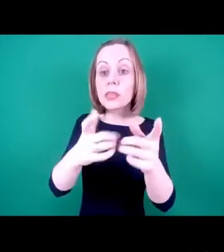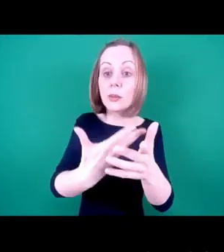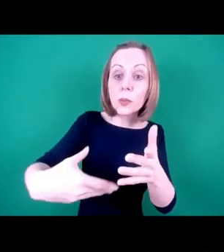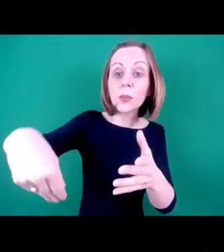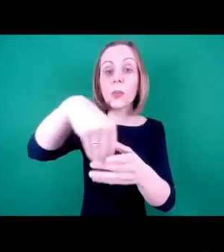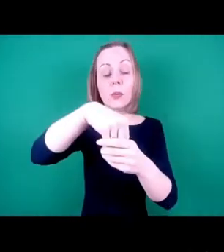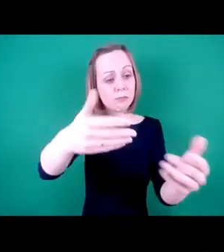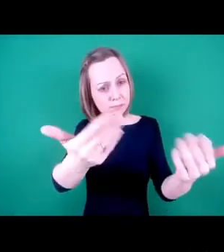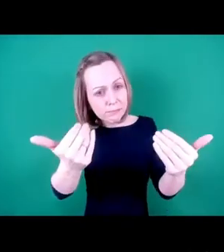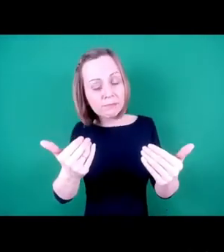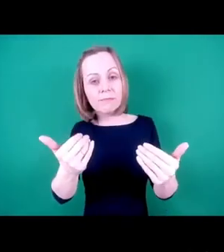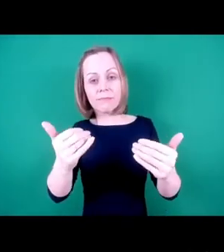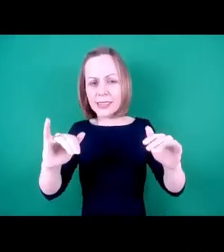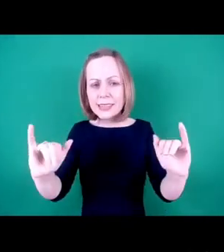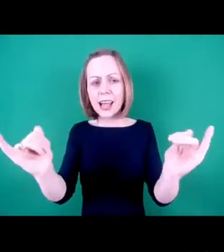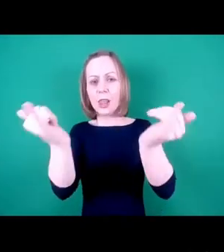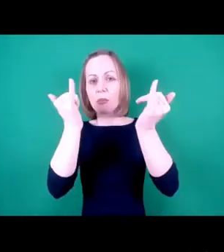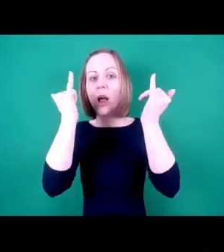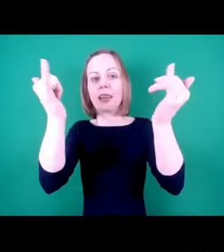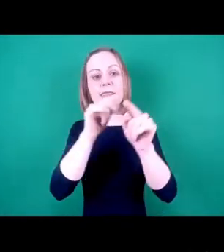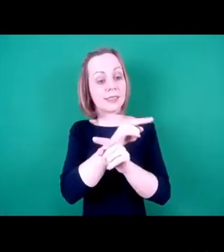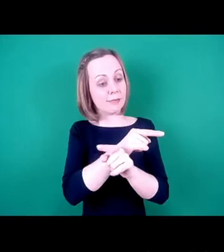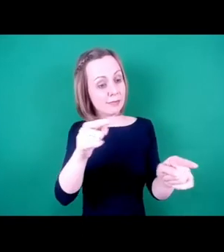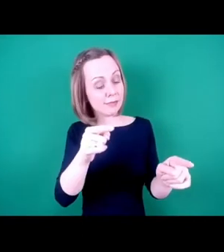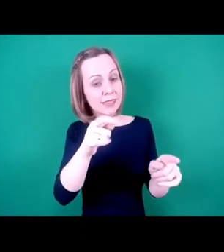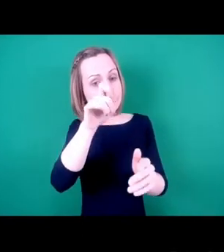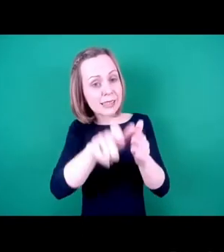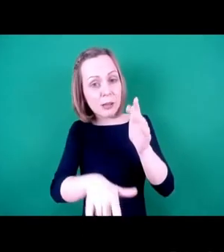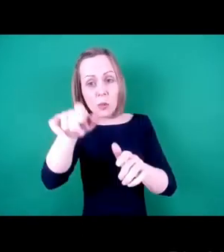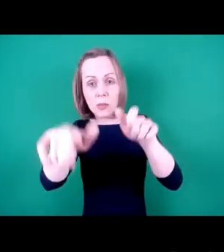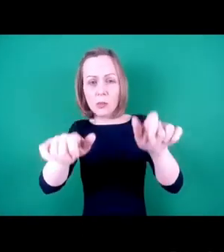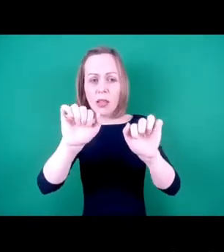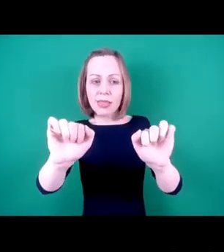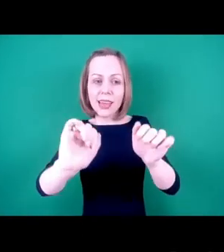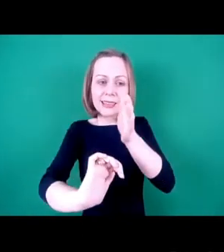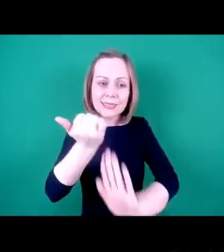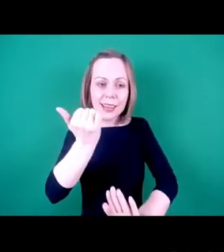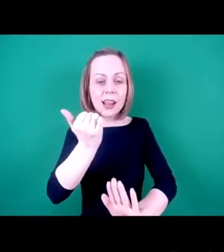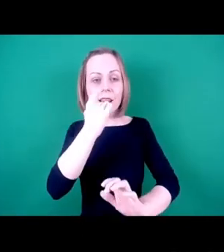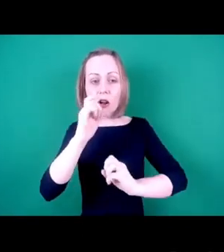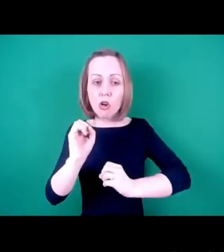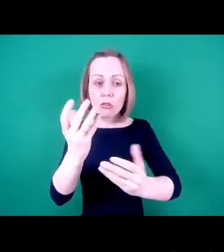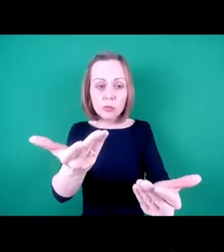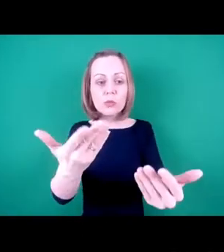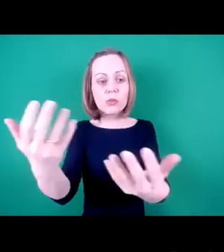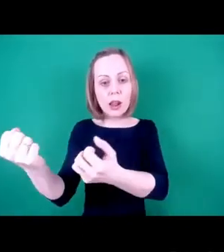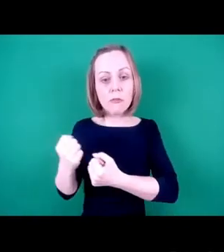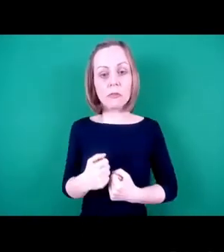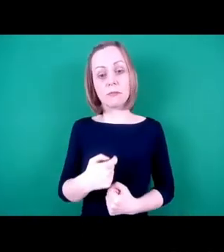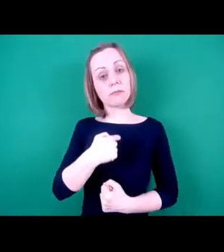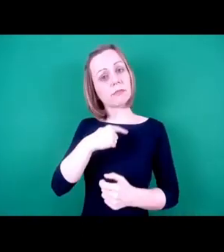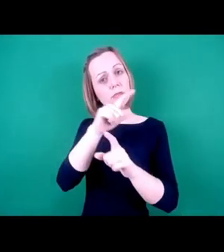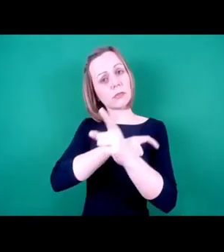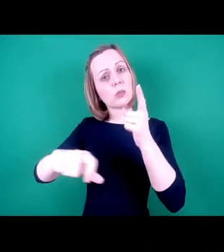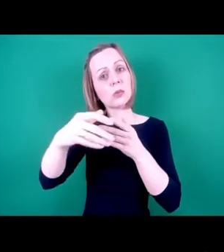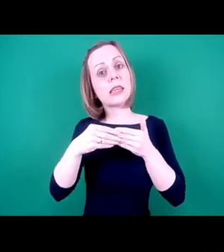abilities and contributions of disabled people. As a community leader, I would